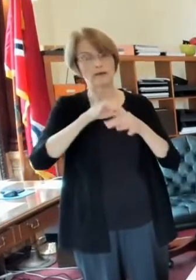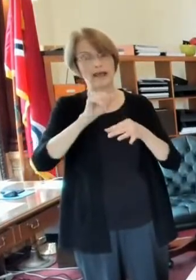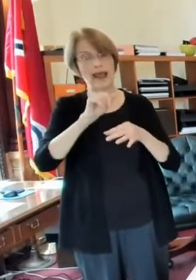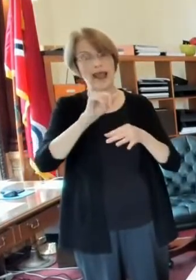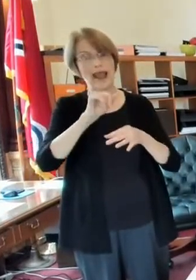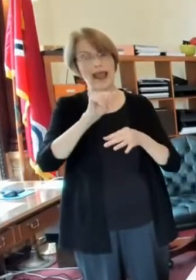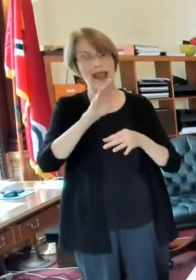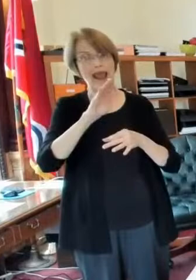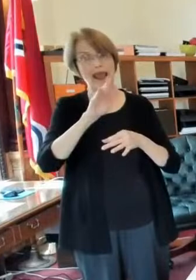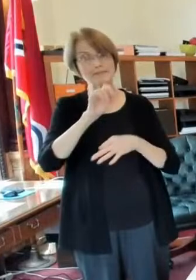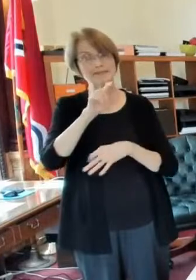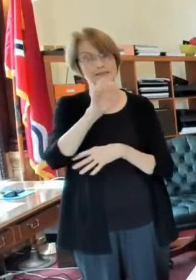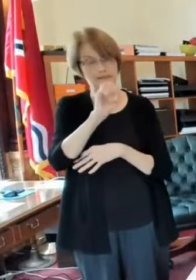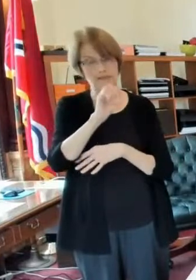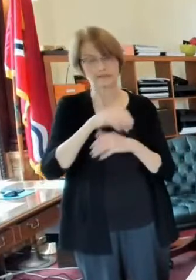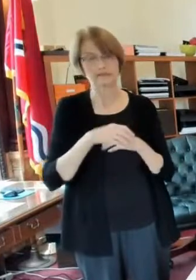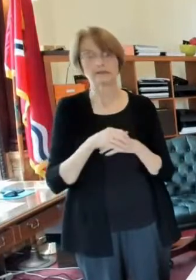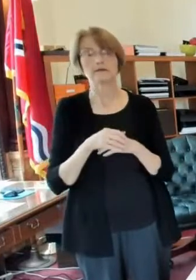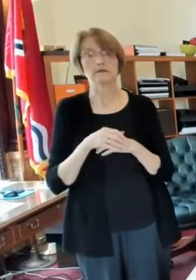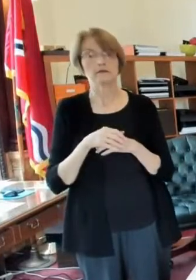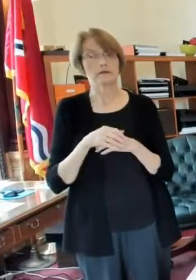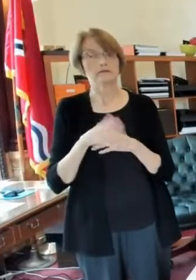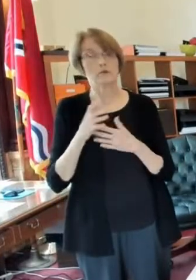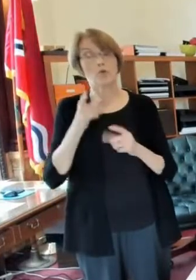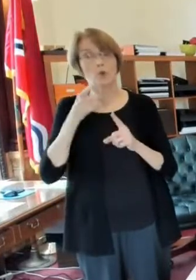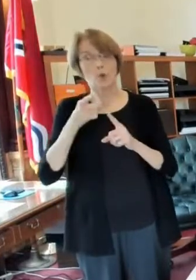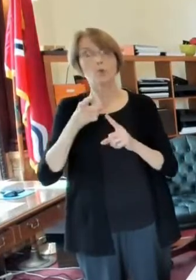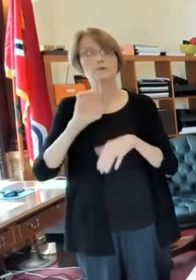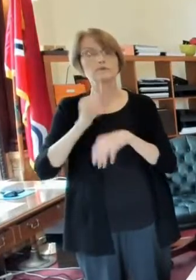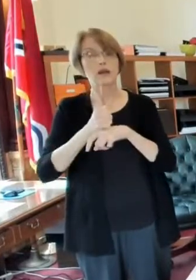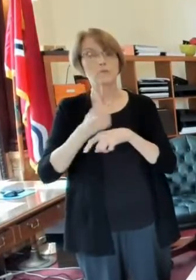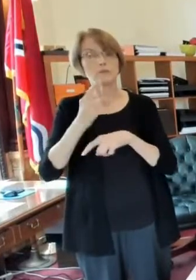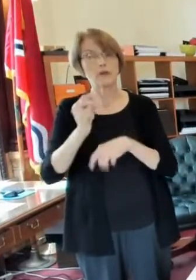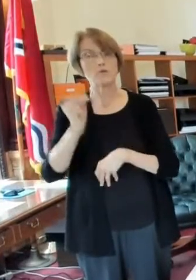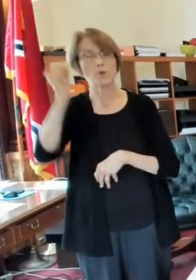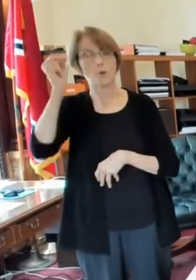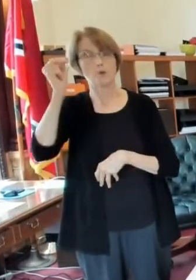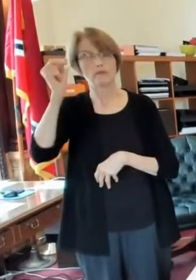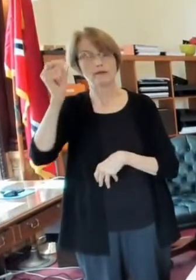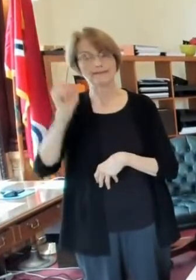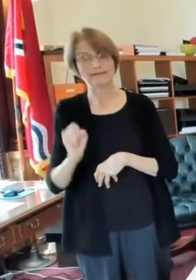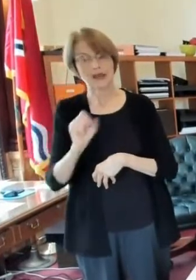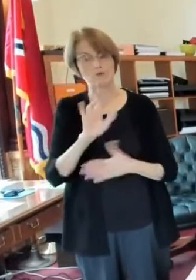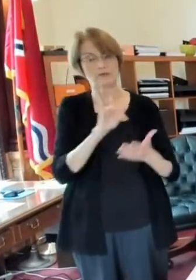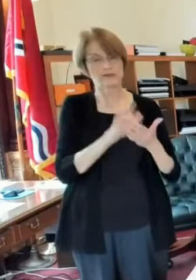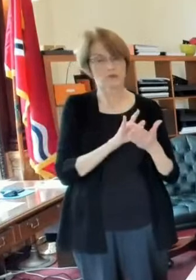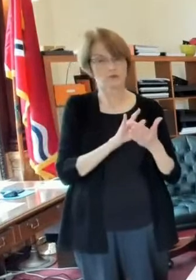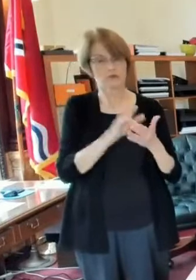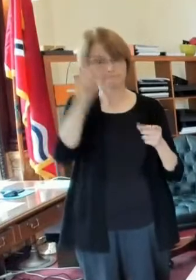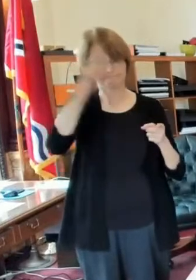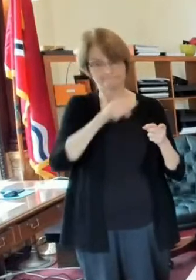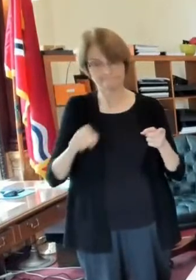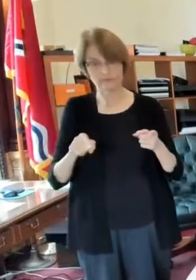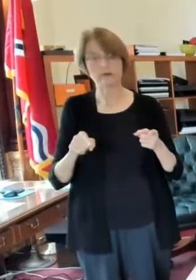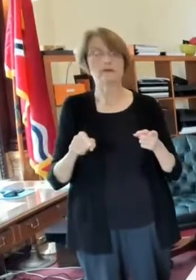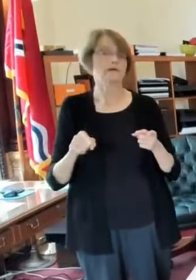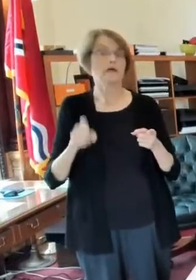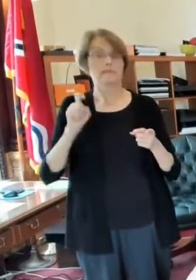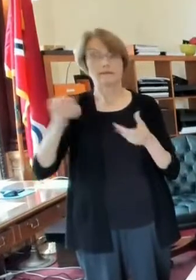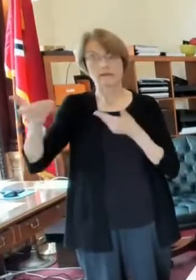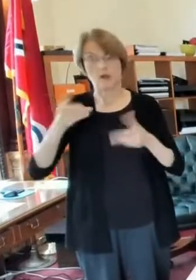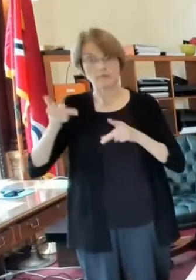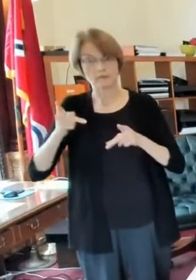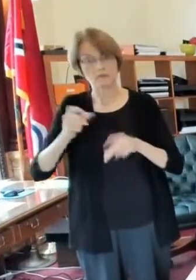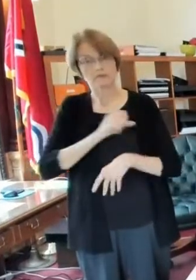now there certainly will be one north one central and one south they have to be able to staff those positions